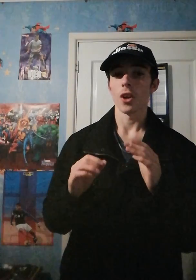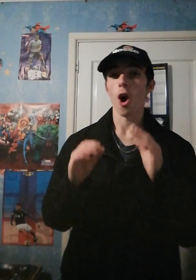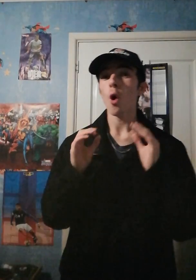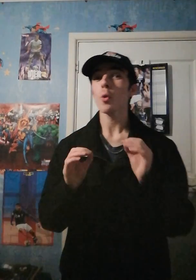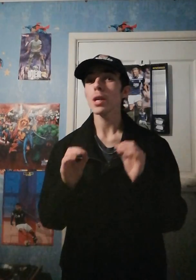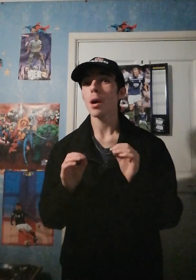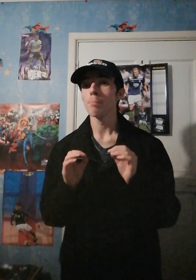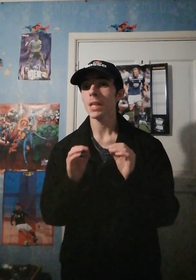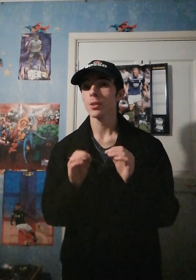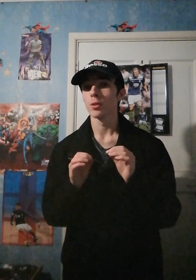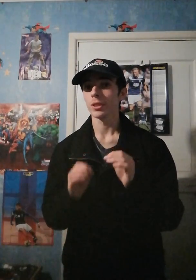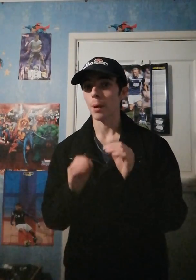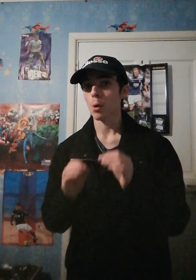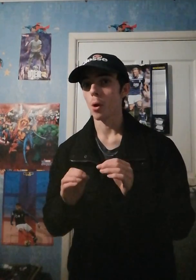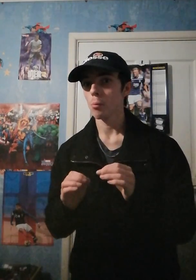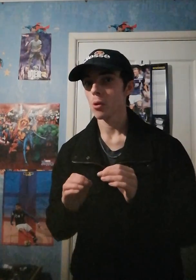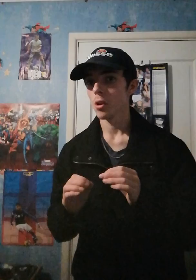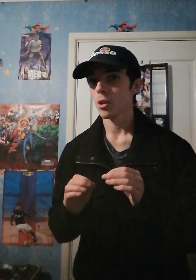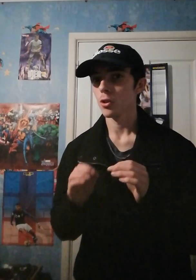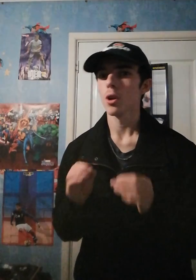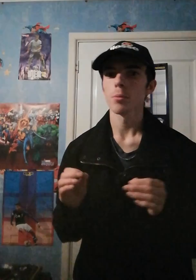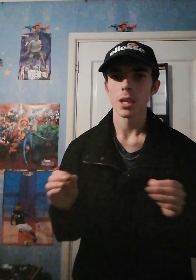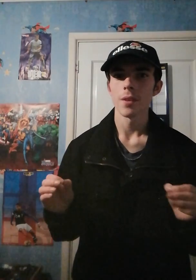Are we a big enough step up? Do you know what I'm saying?